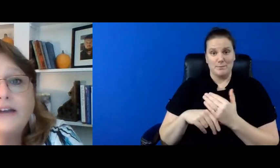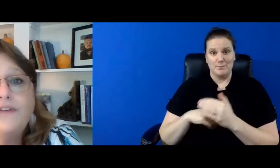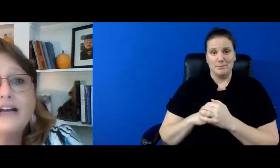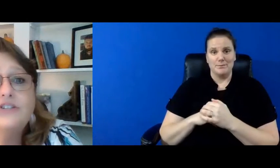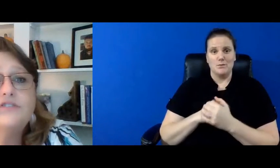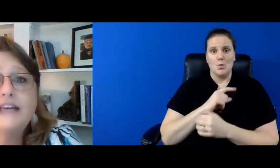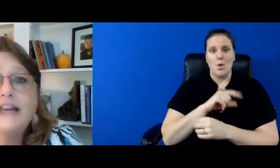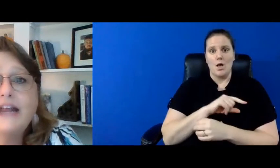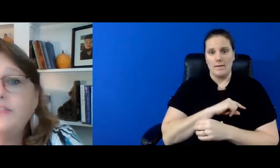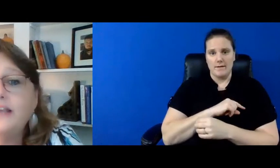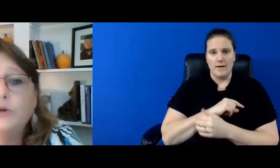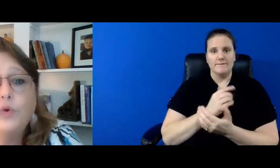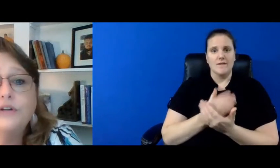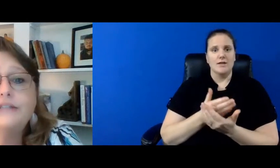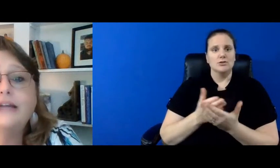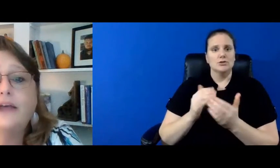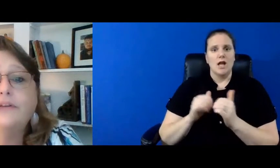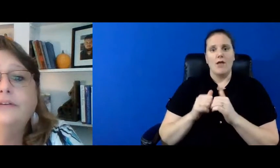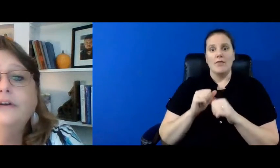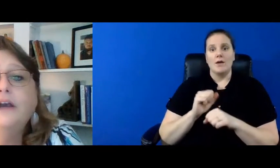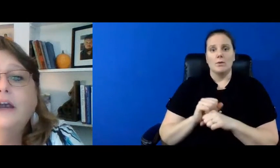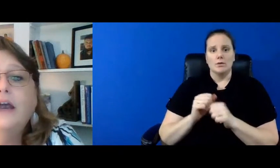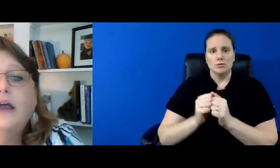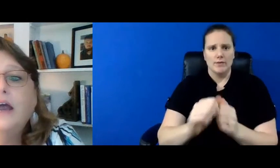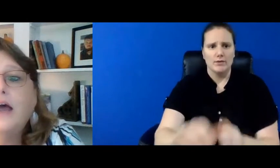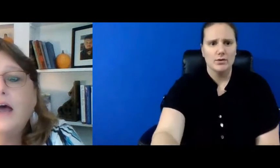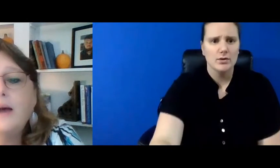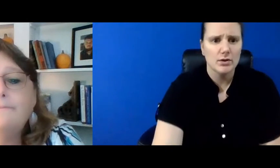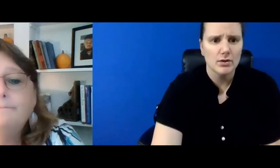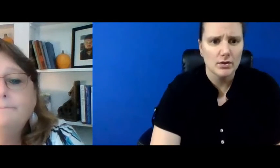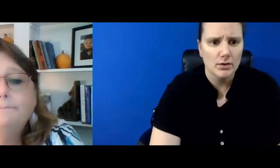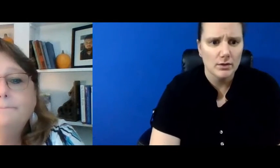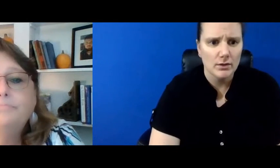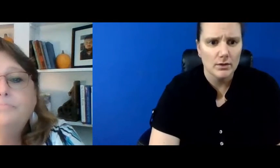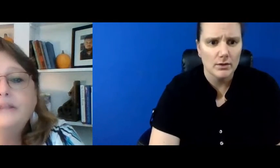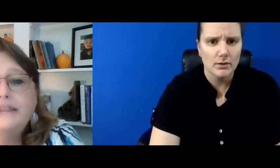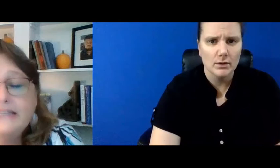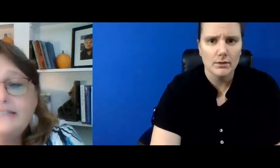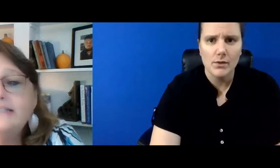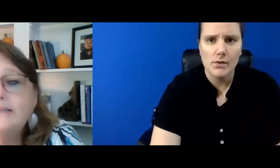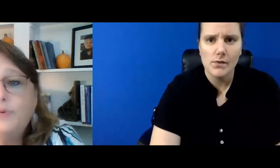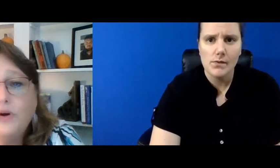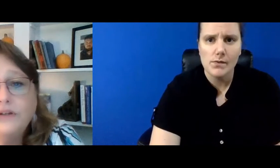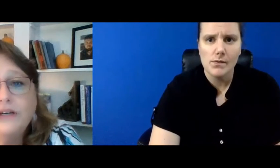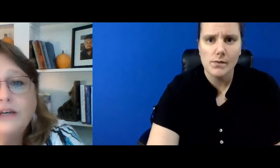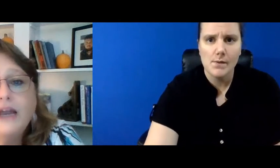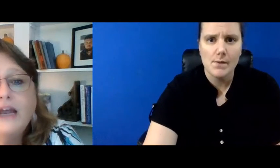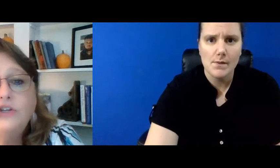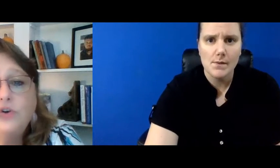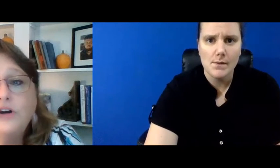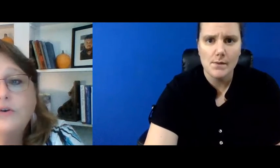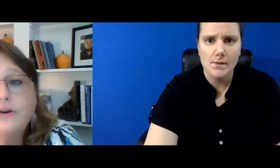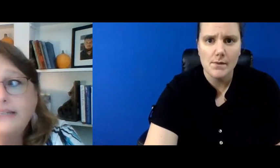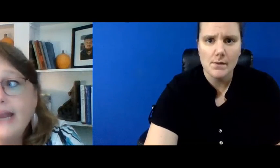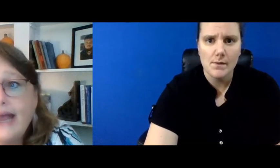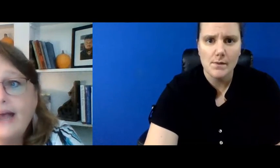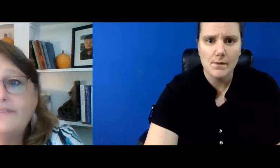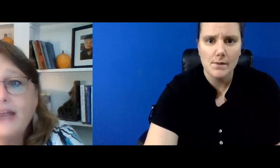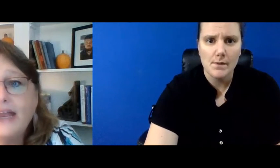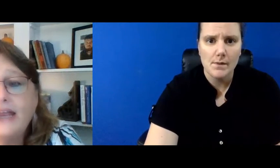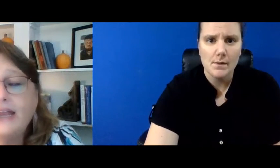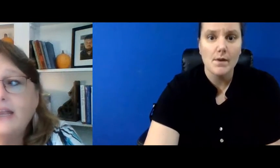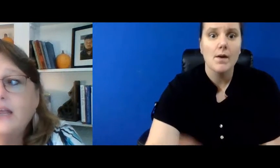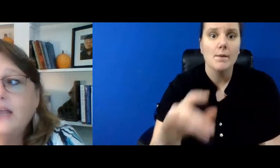qualifying factors and how they can work together um but this is important and you're going to